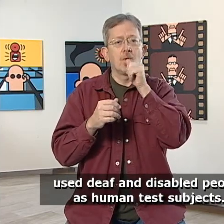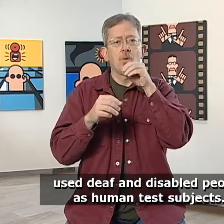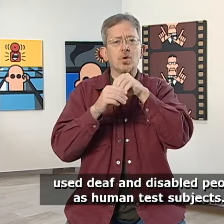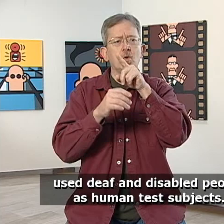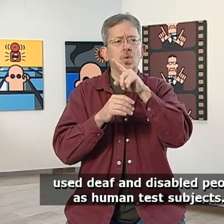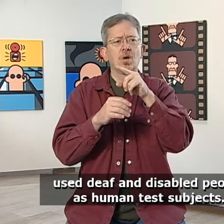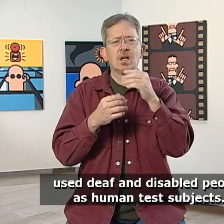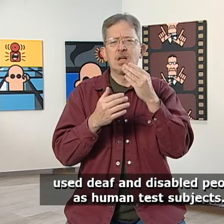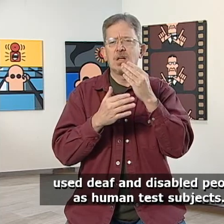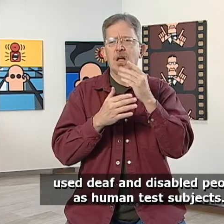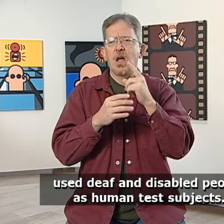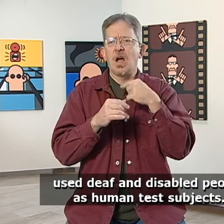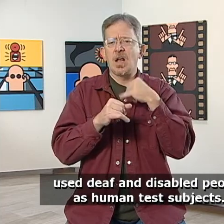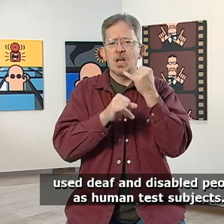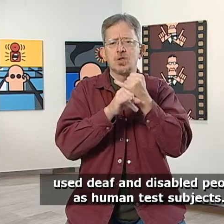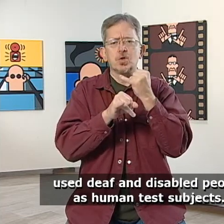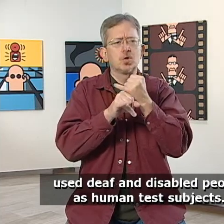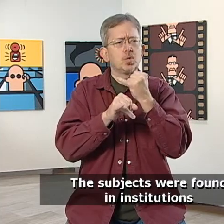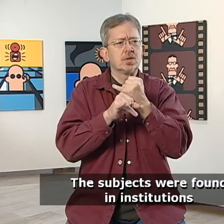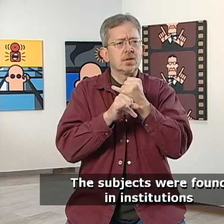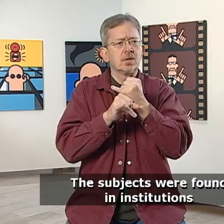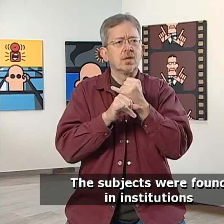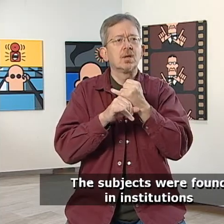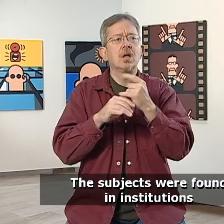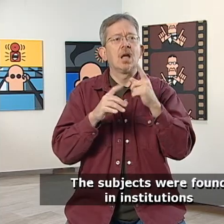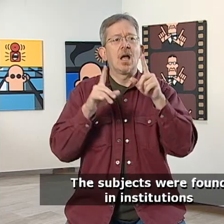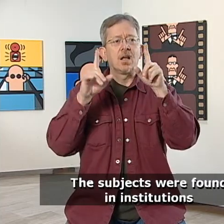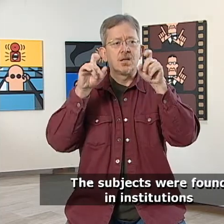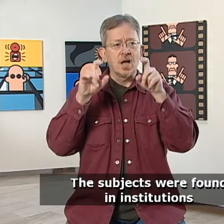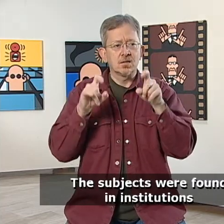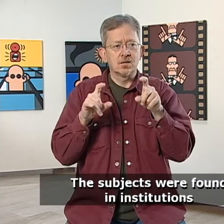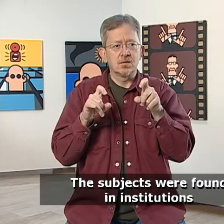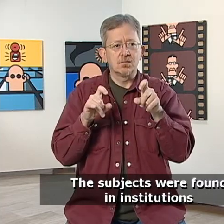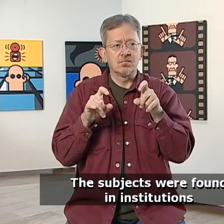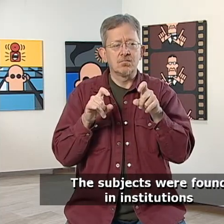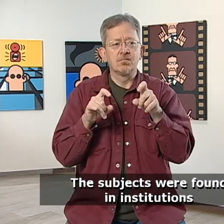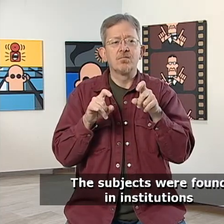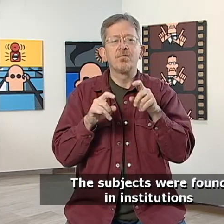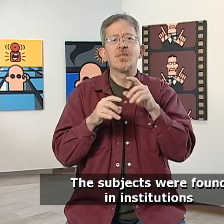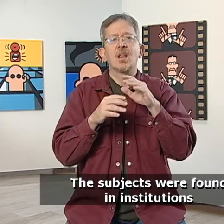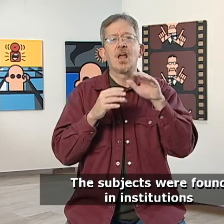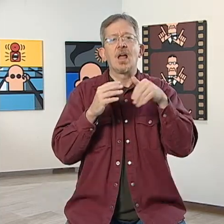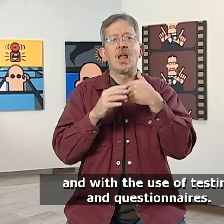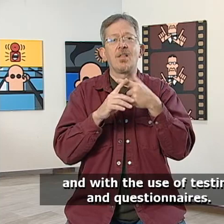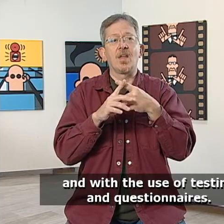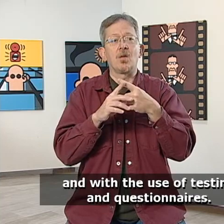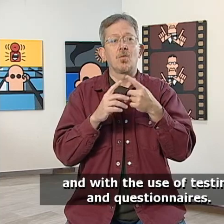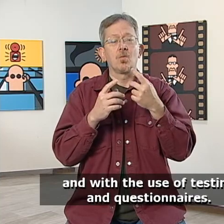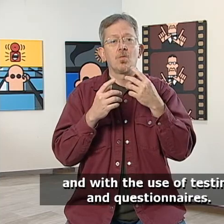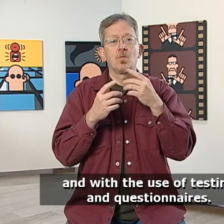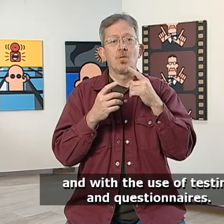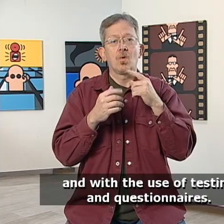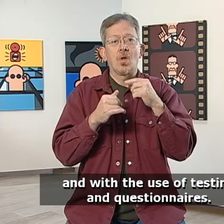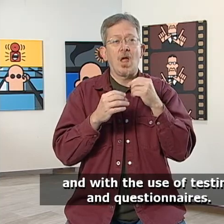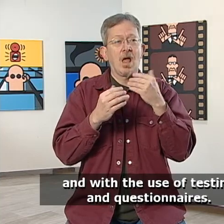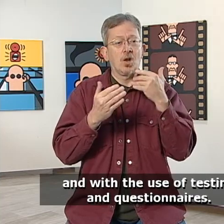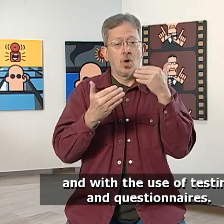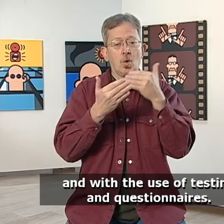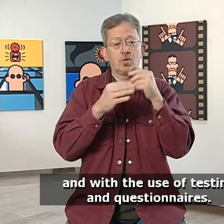test subjects. The subjects were found in institutions and with the use of testing and